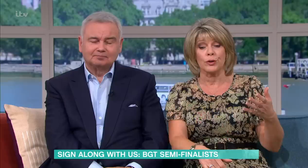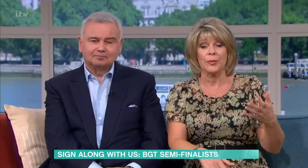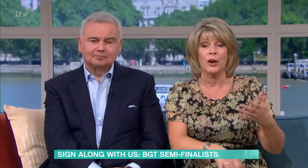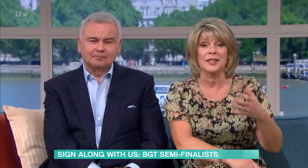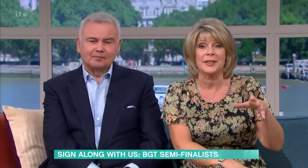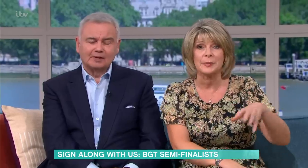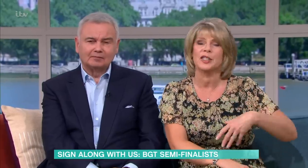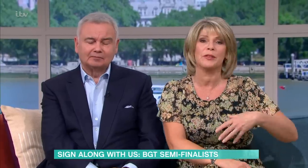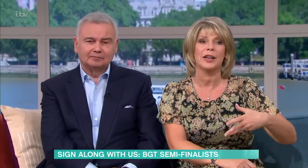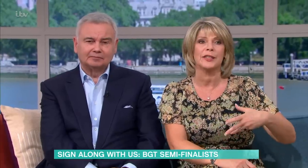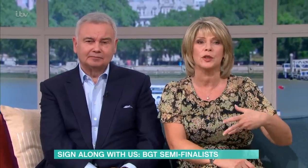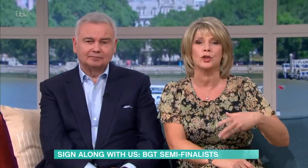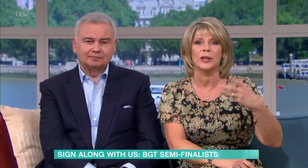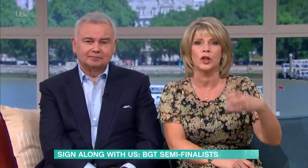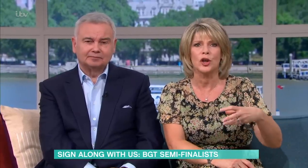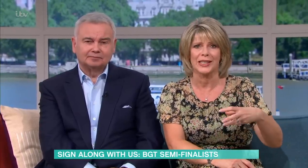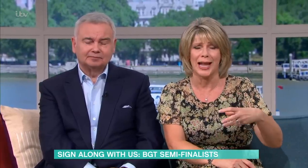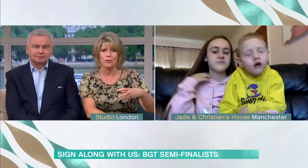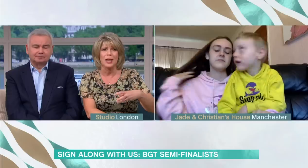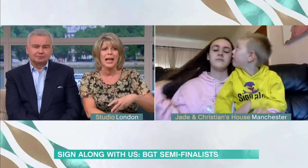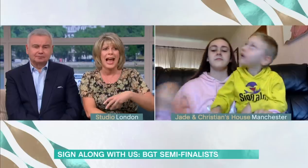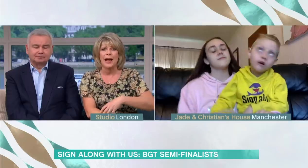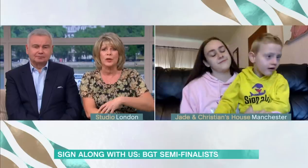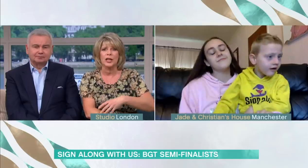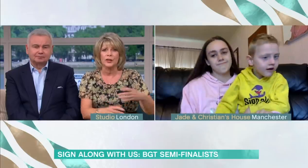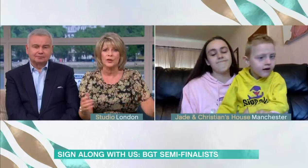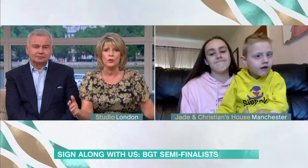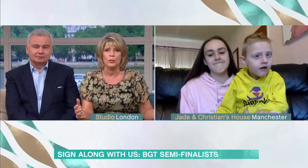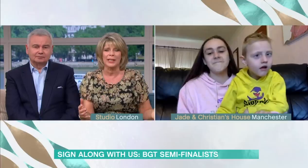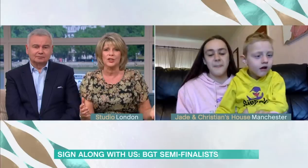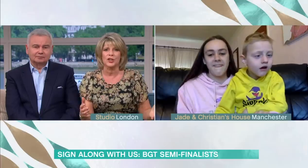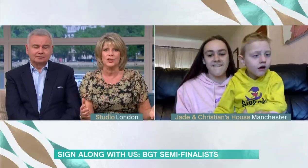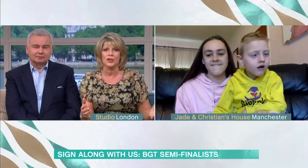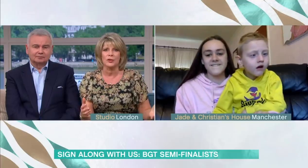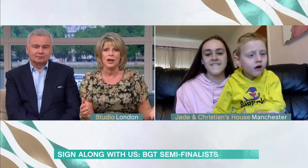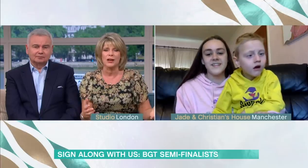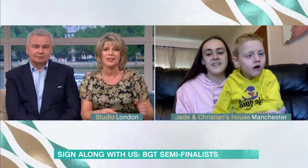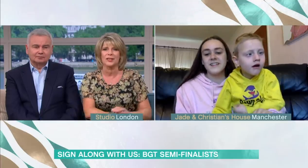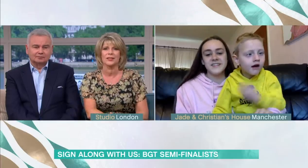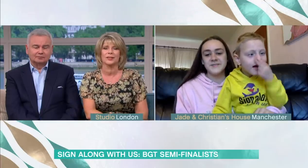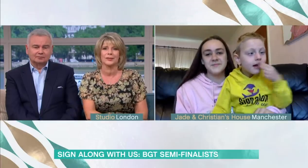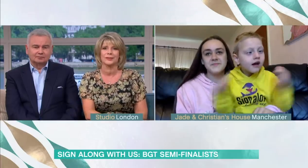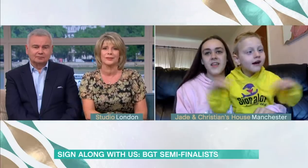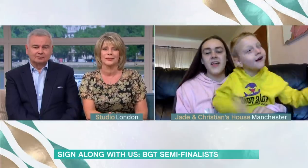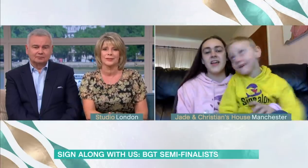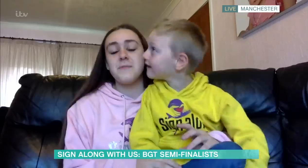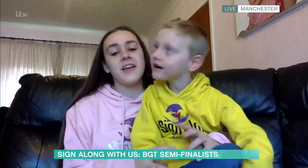group there, obviously this must have been very difficult during lockdown. How on earth have you all managed to rehearse? It's been